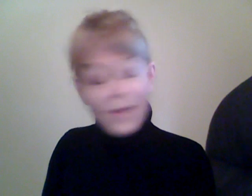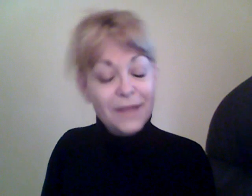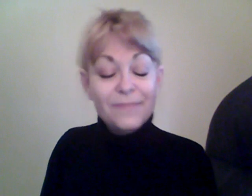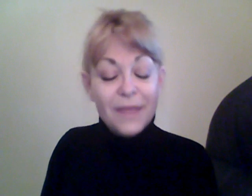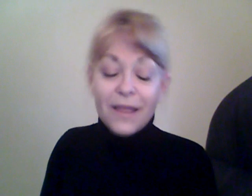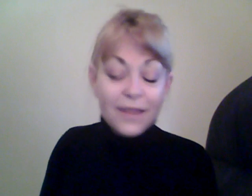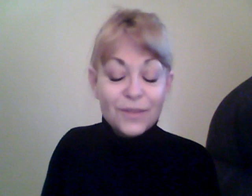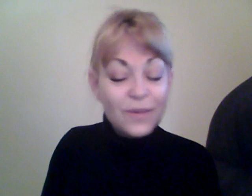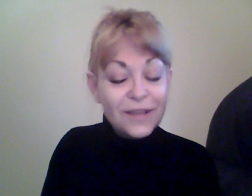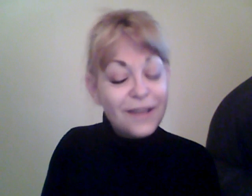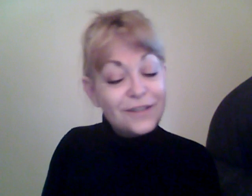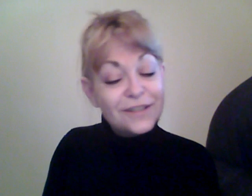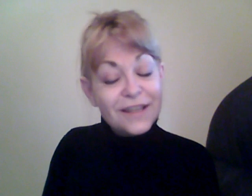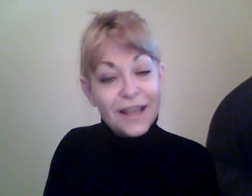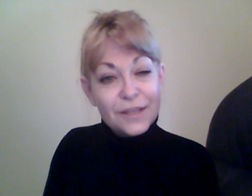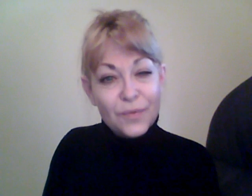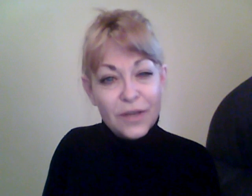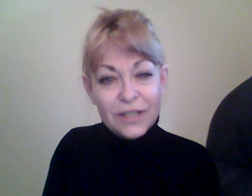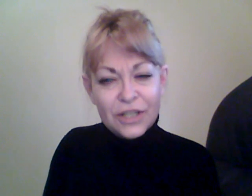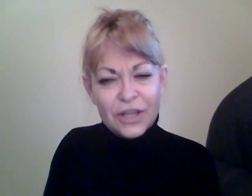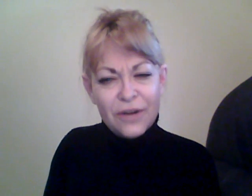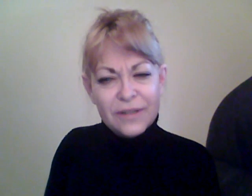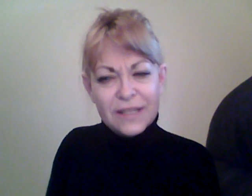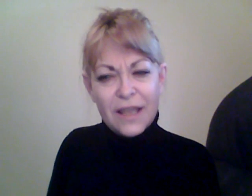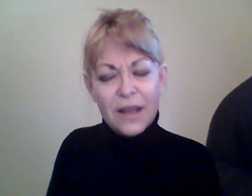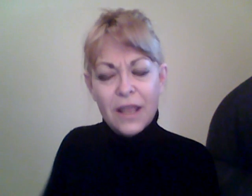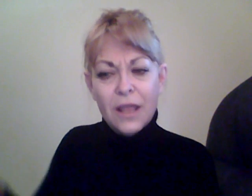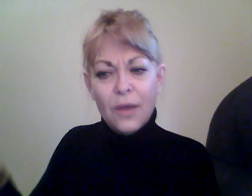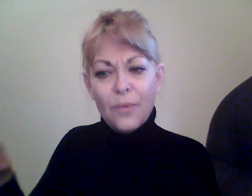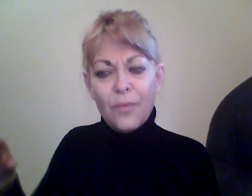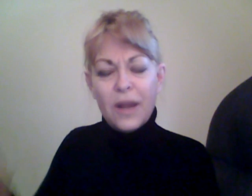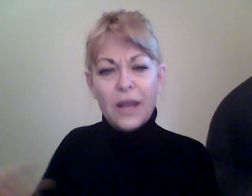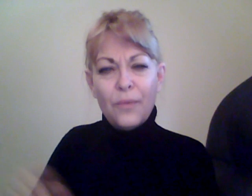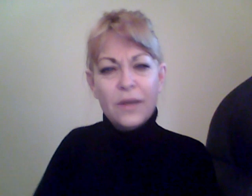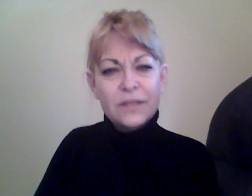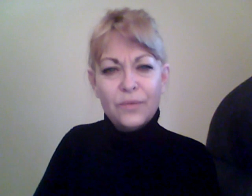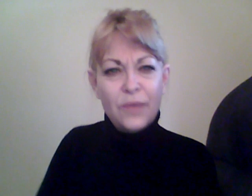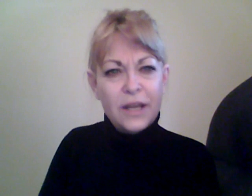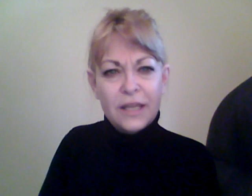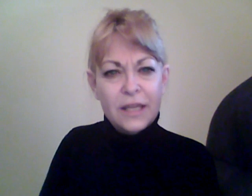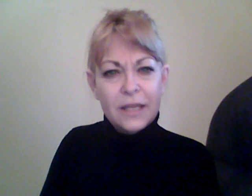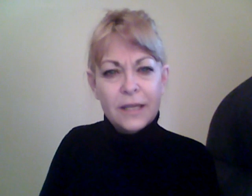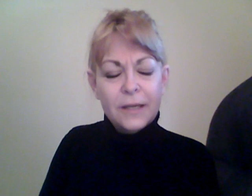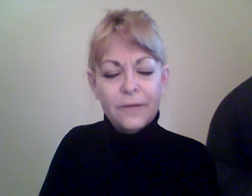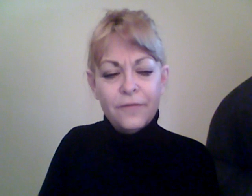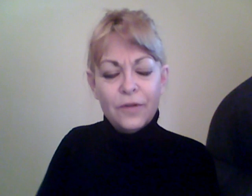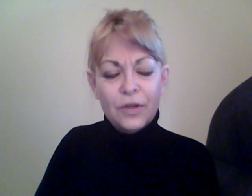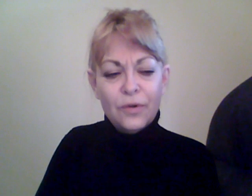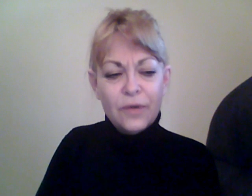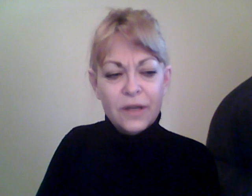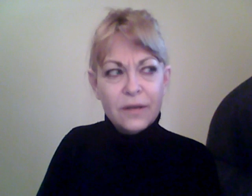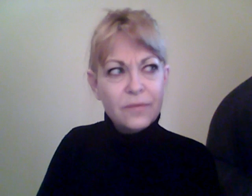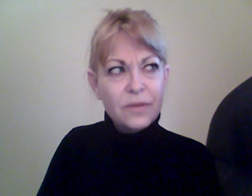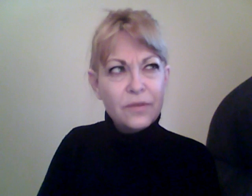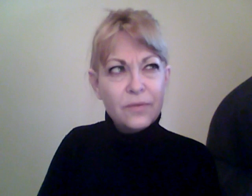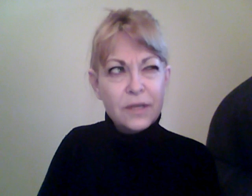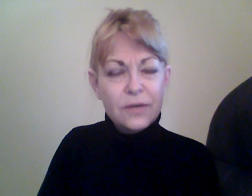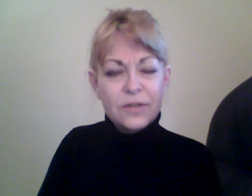but, that's one thing I just, I guess I wanted to share is that, when I wasn't ready for yoga, what, three years